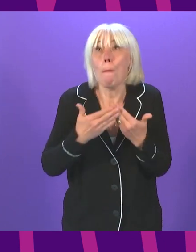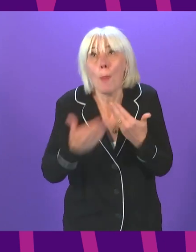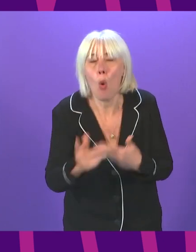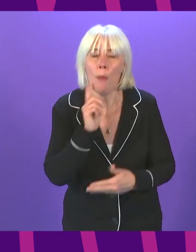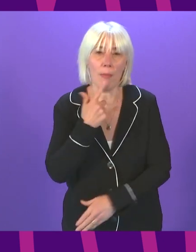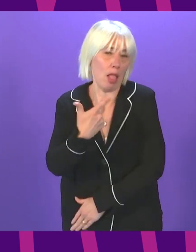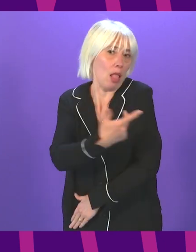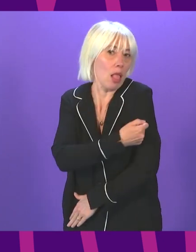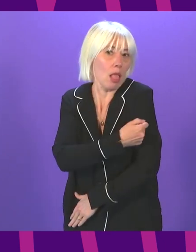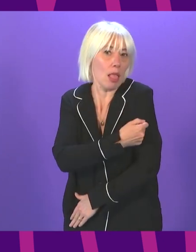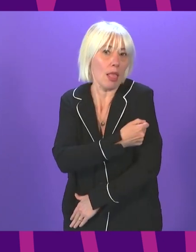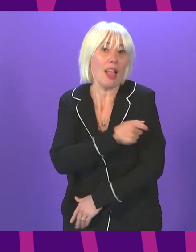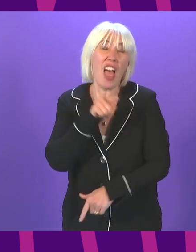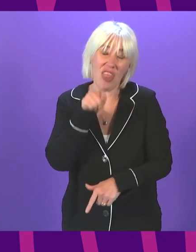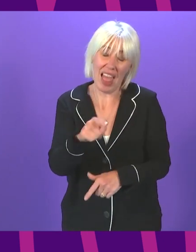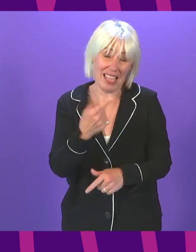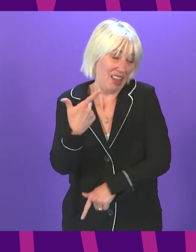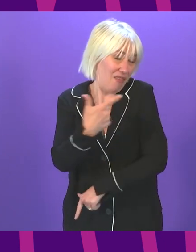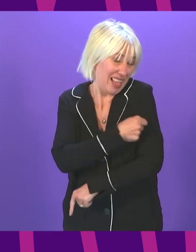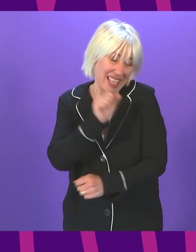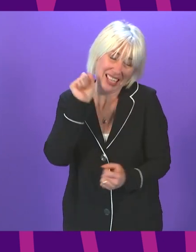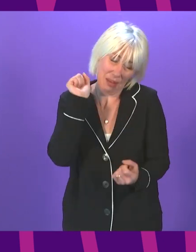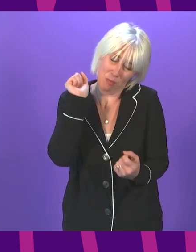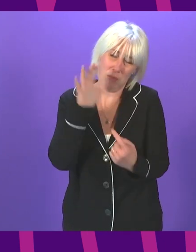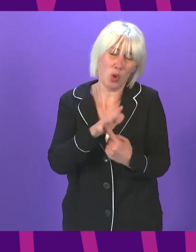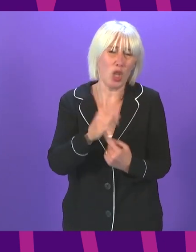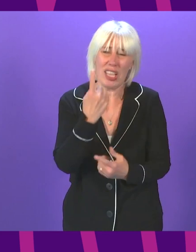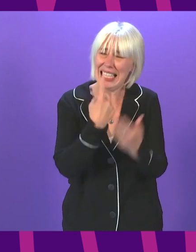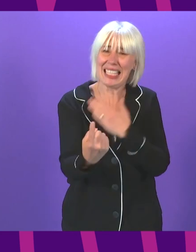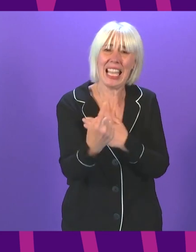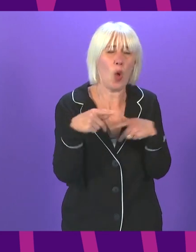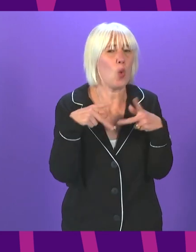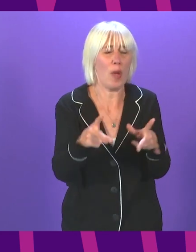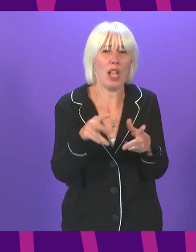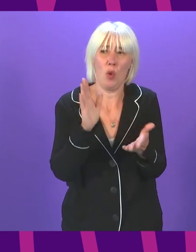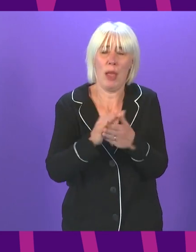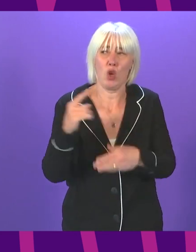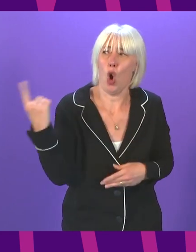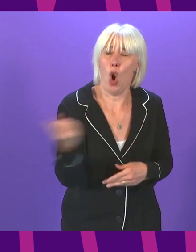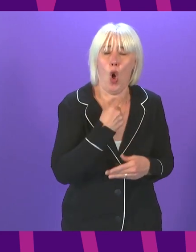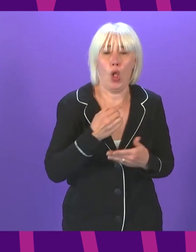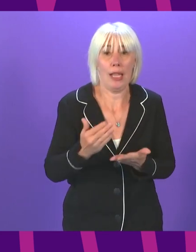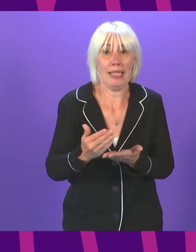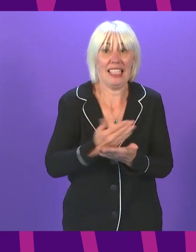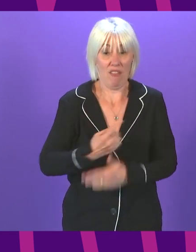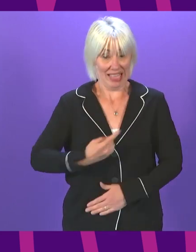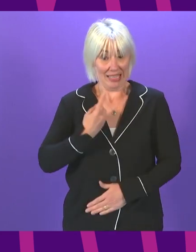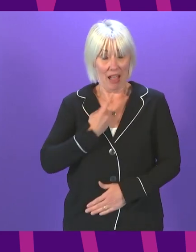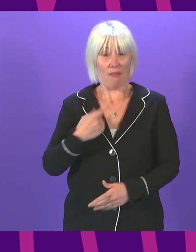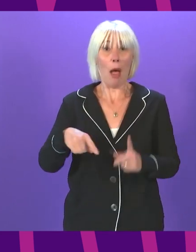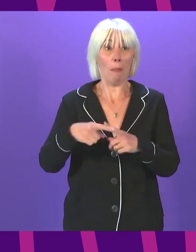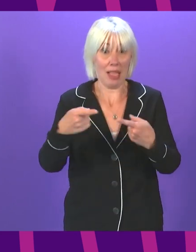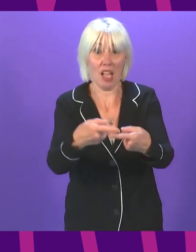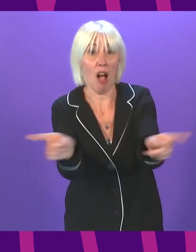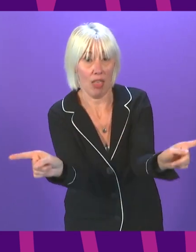vaccinated remains the single most important step that any of us can take to keep ourselves safe and keep others safe. so ensuring